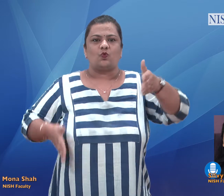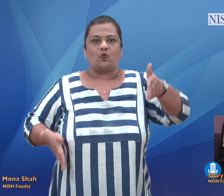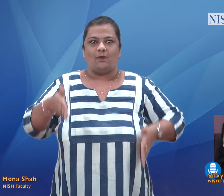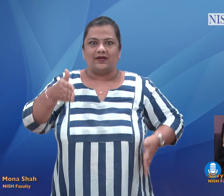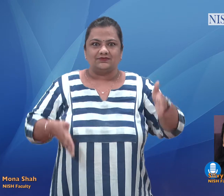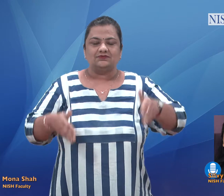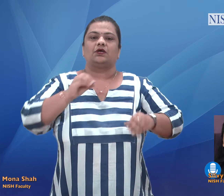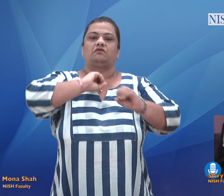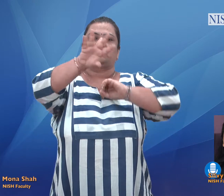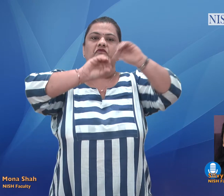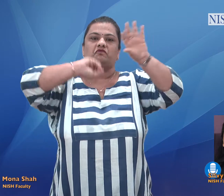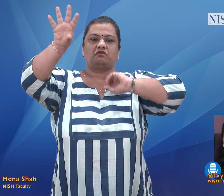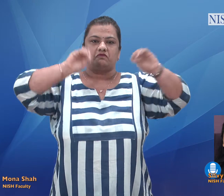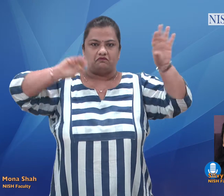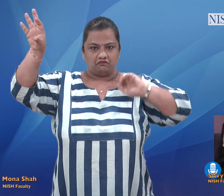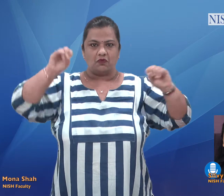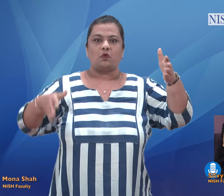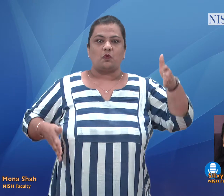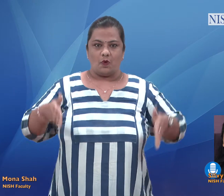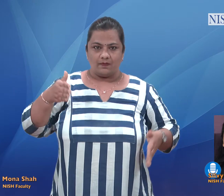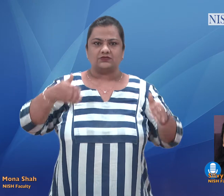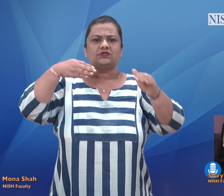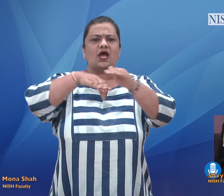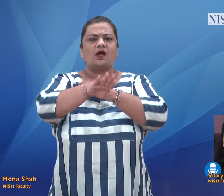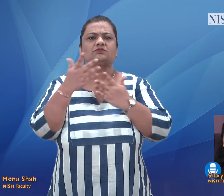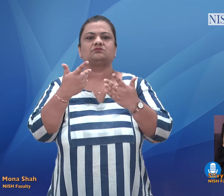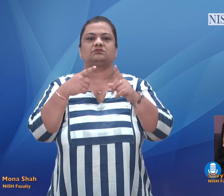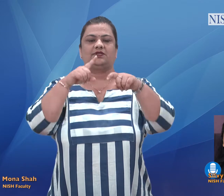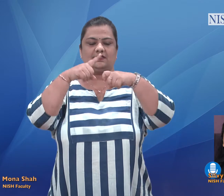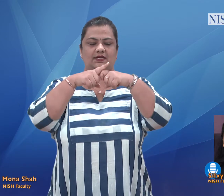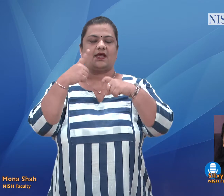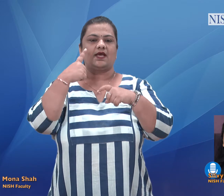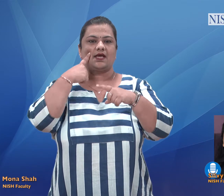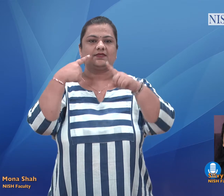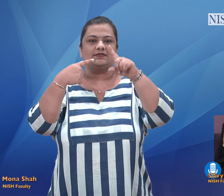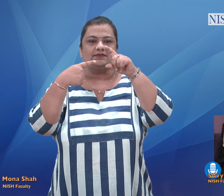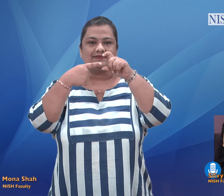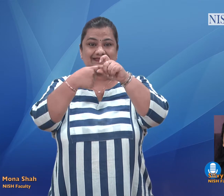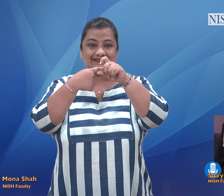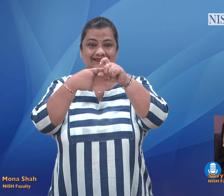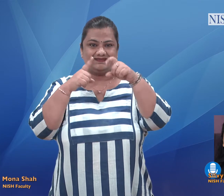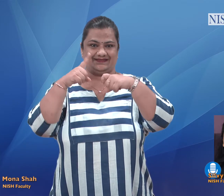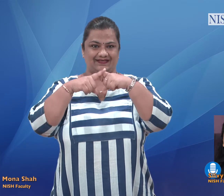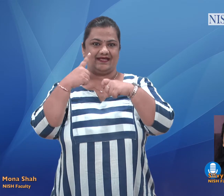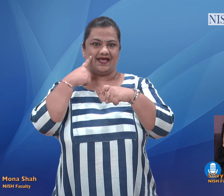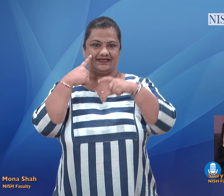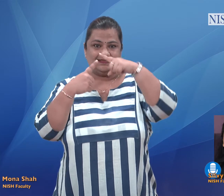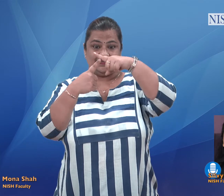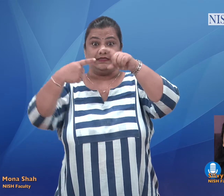Kite, Kerala Infrastructure and Technology for Education. The Minister was interacting with the members of Little Kite